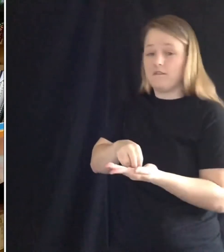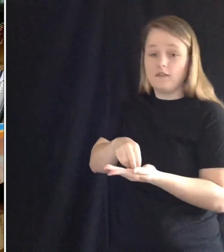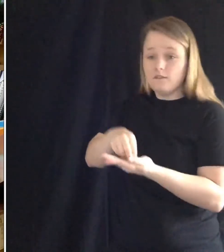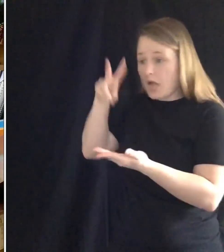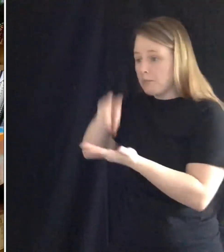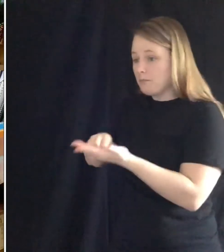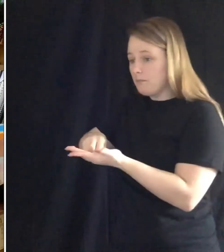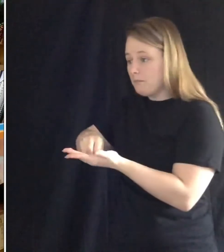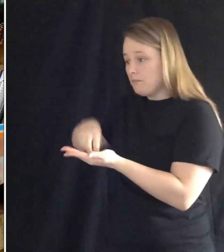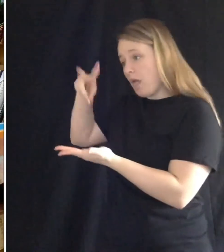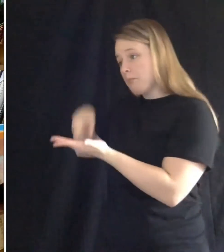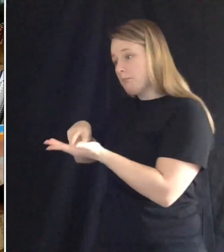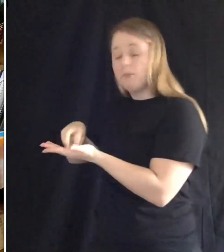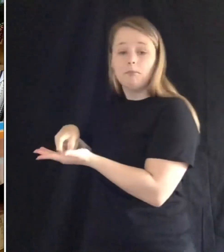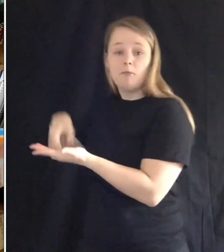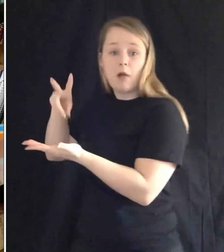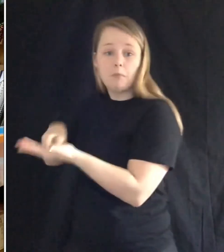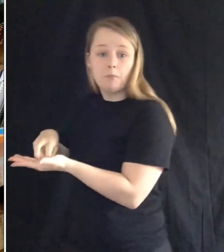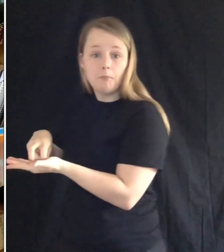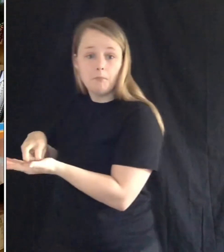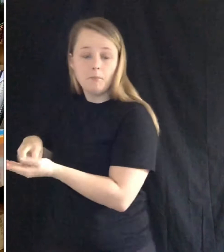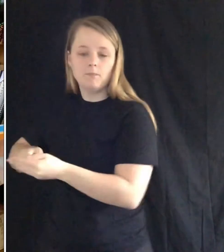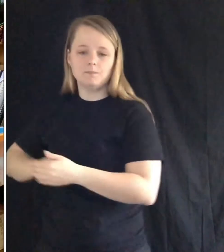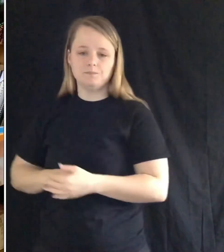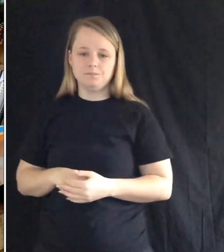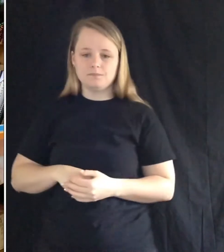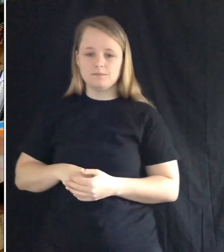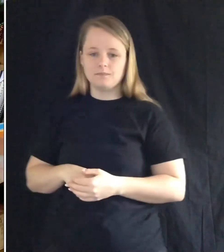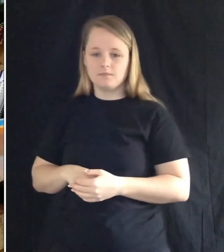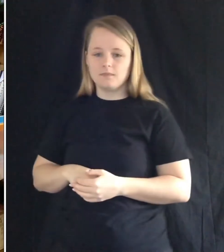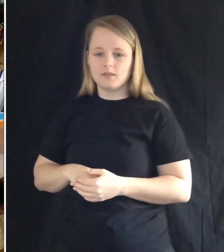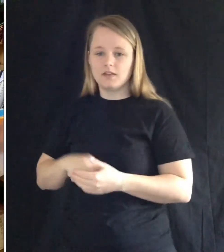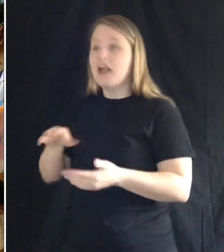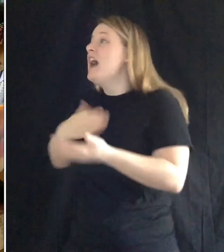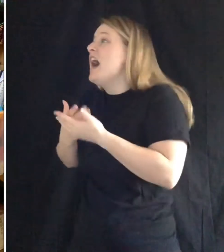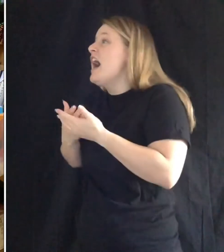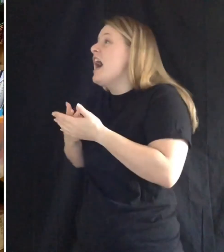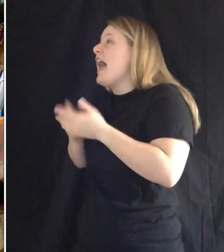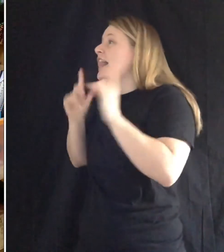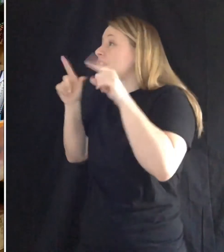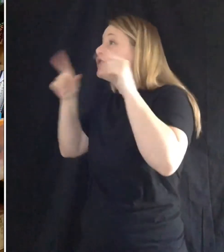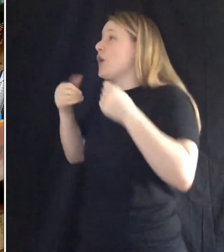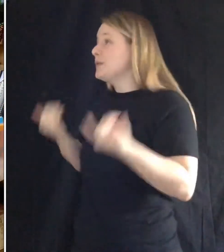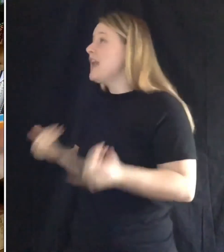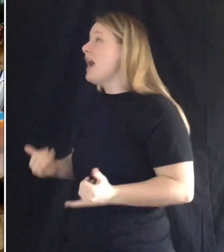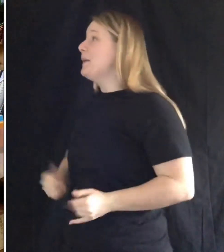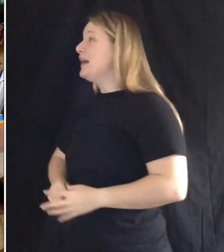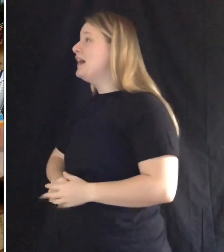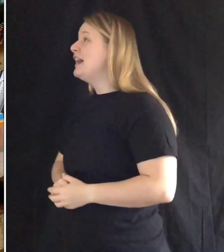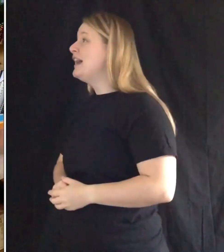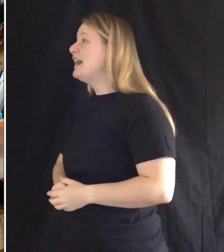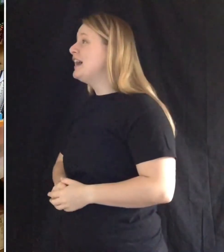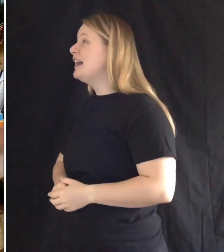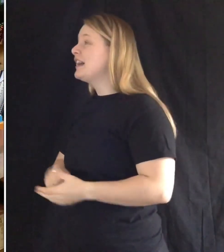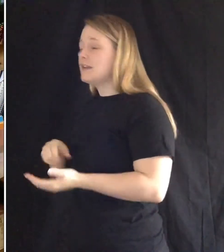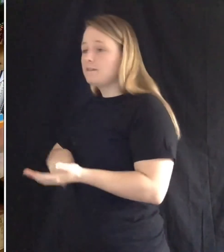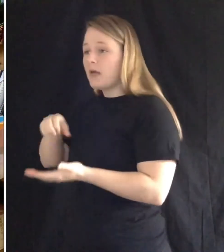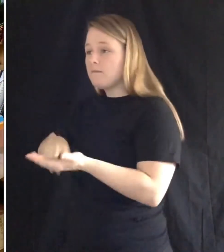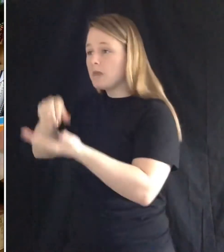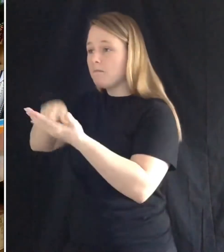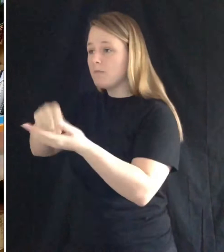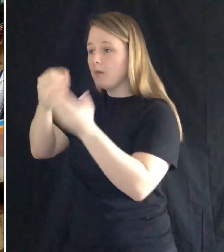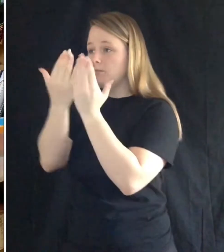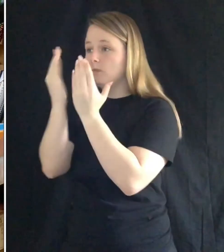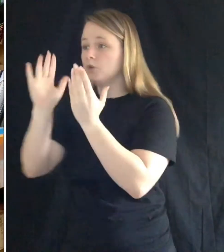kitchen. Flop, flop, flop. Let's go! said Froggy and he started flopping out the door.